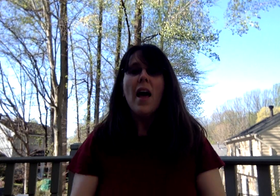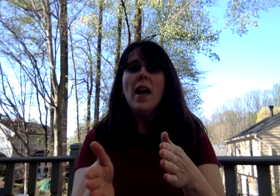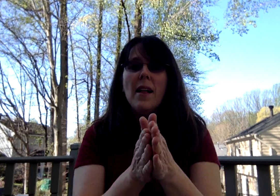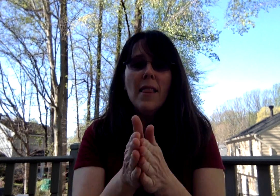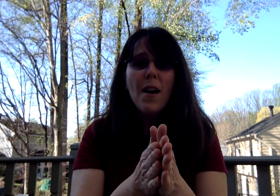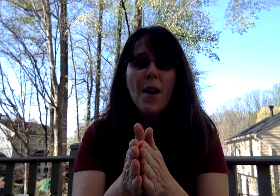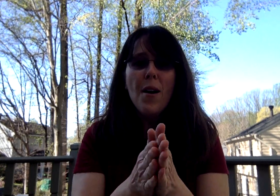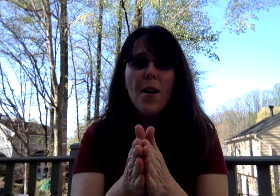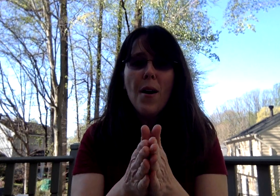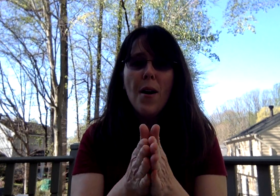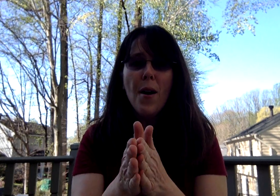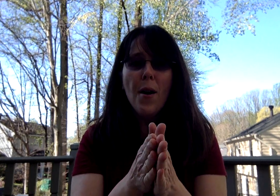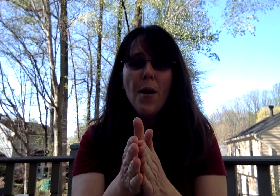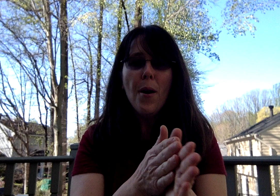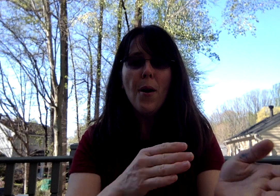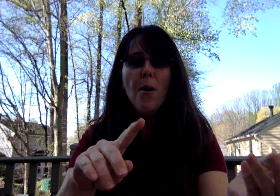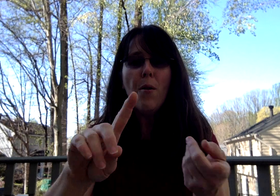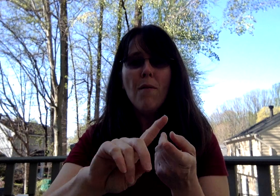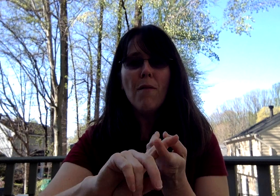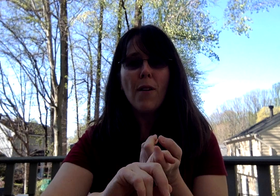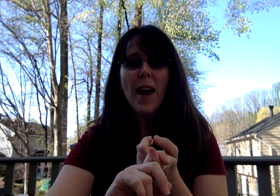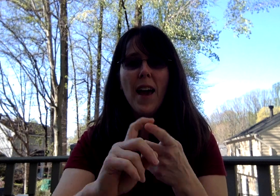hello friends.